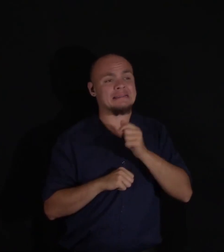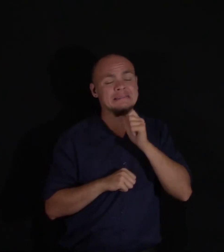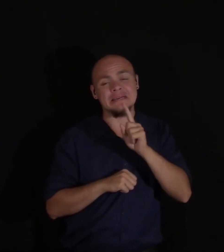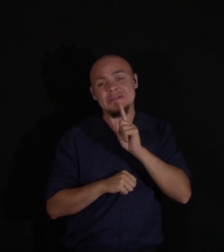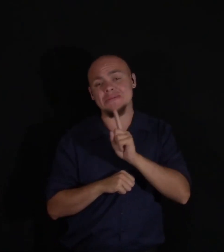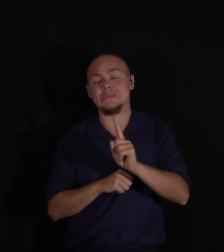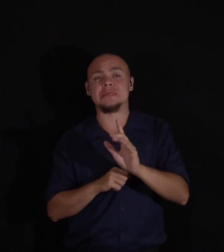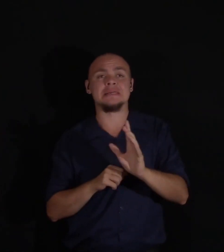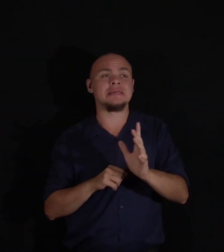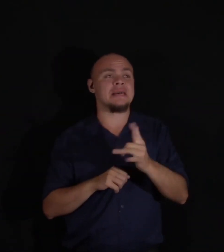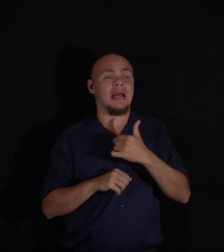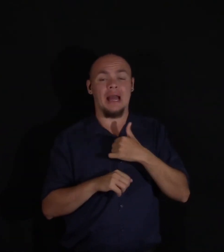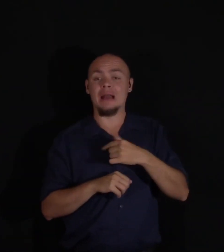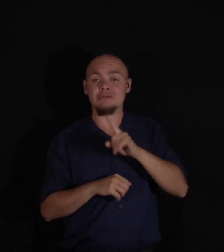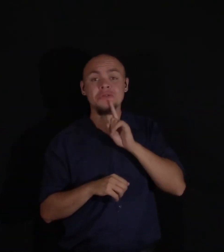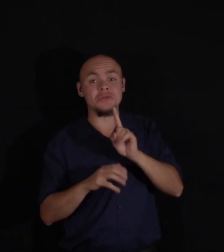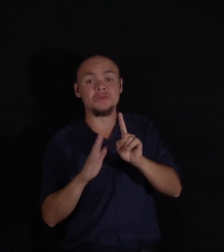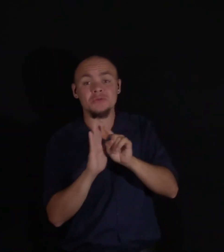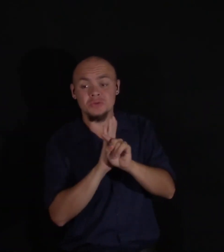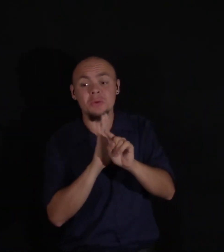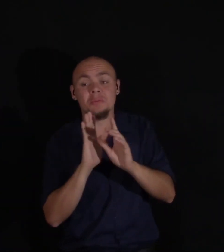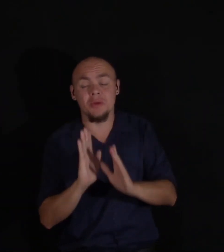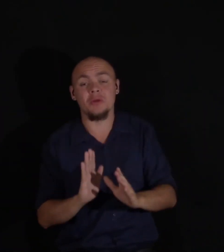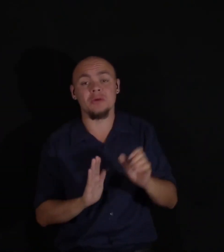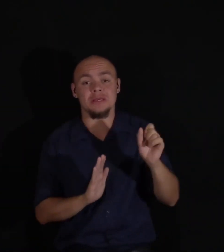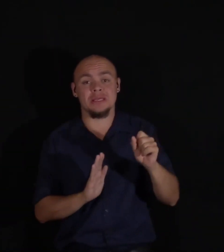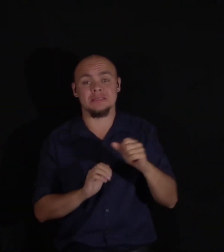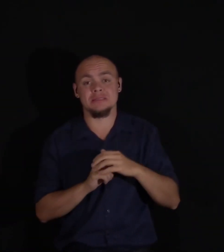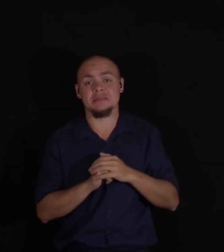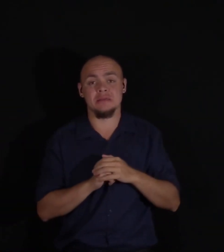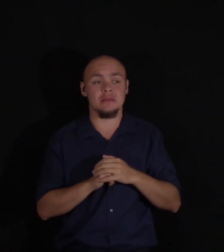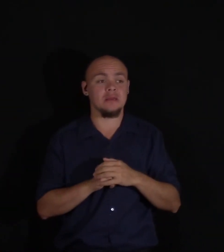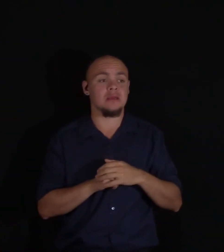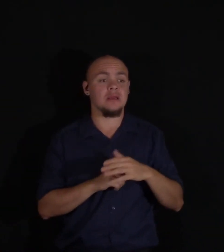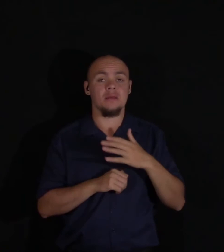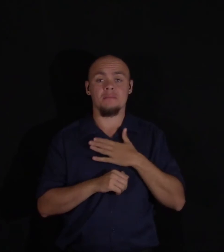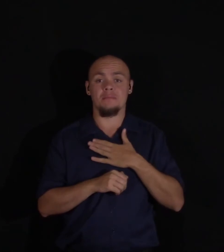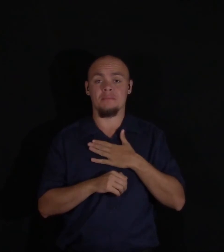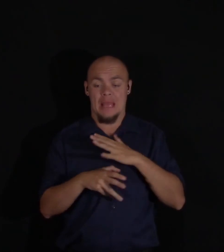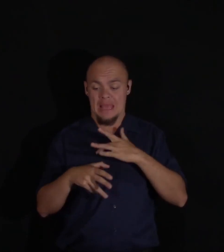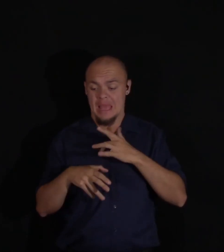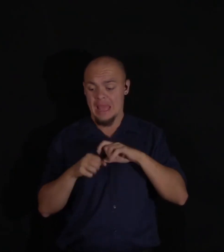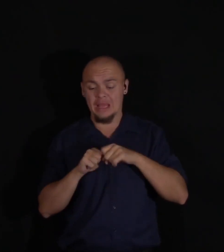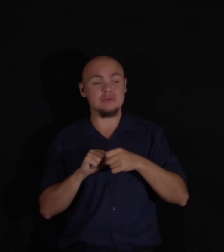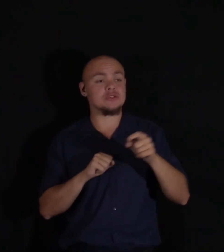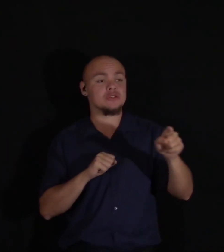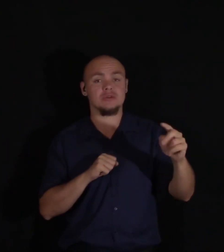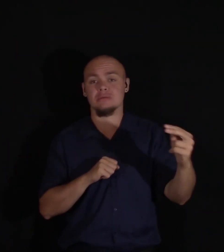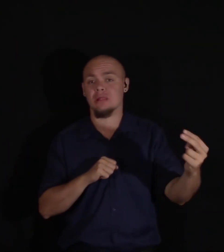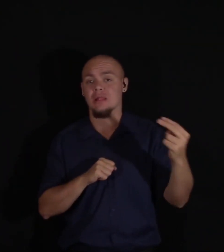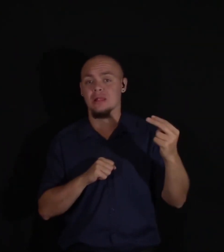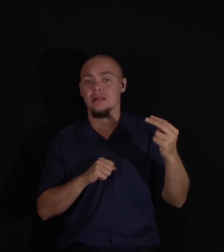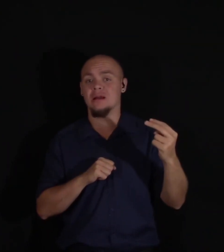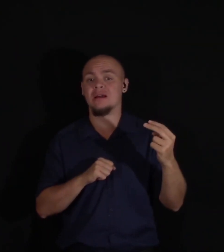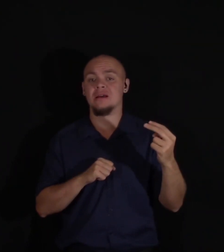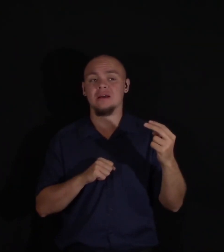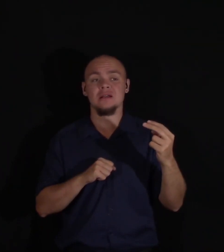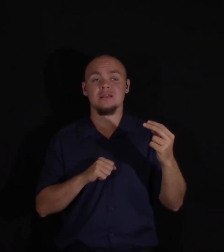was the true murderer. Elizabeth read my anguish in my countenance, and kindly, taking my hand,